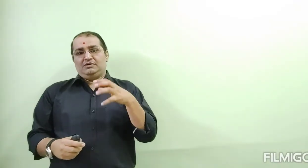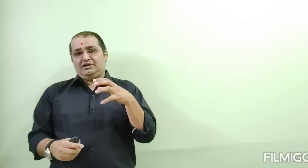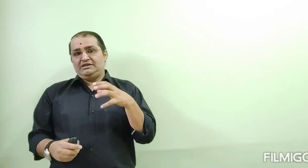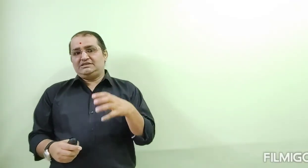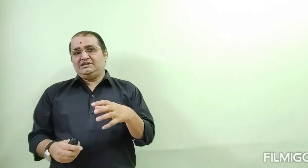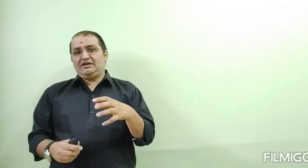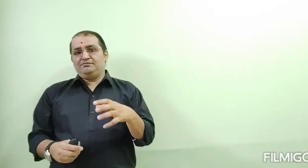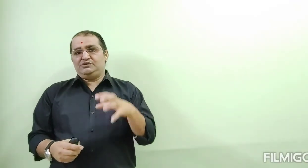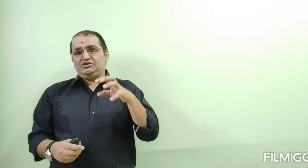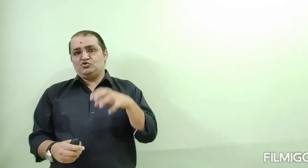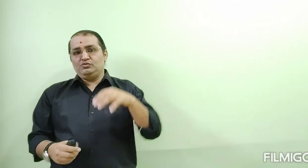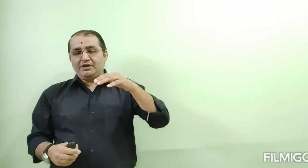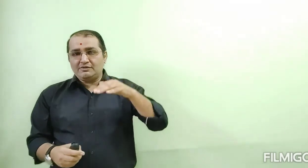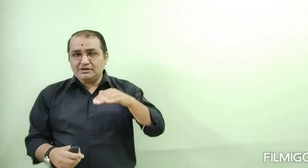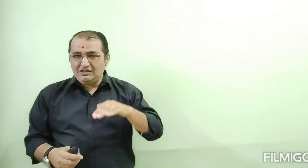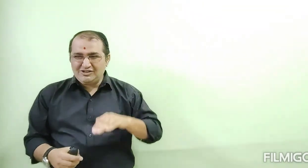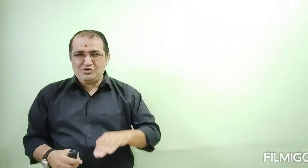East India Company's rule became lower.